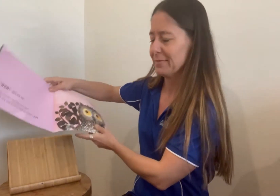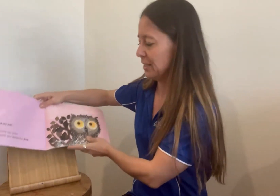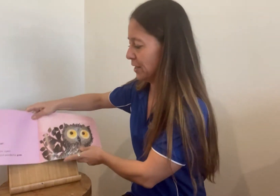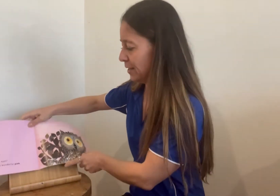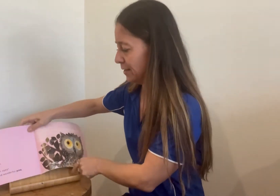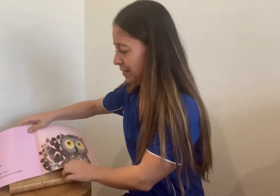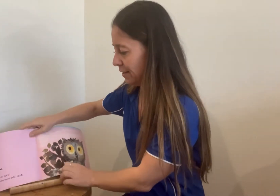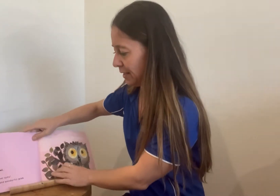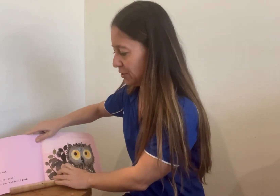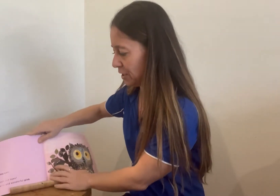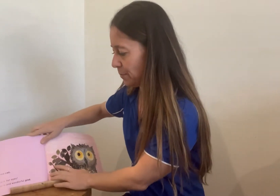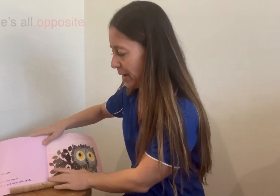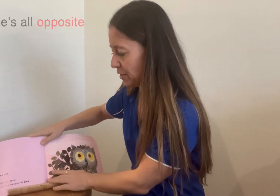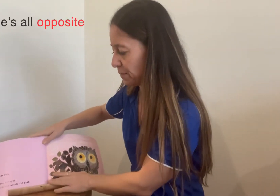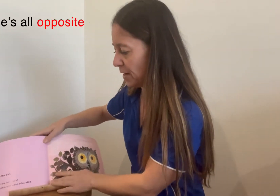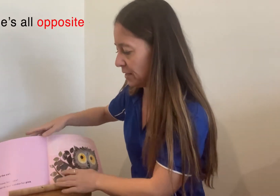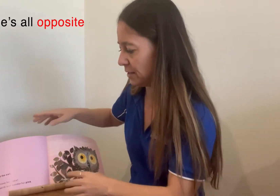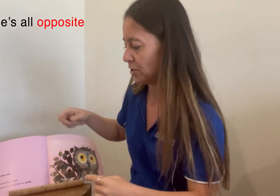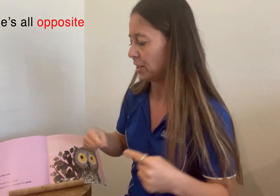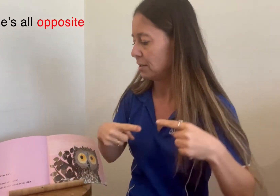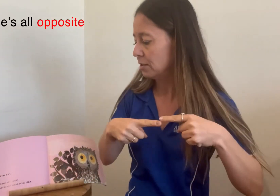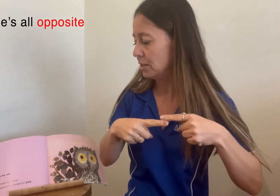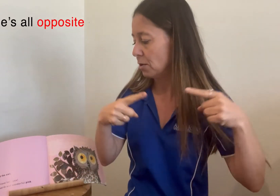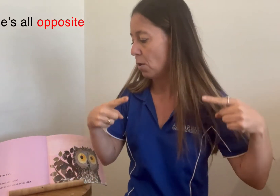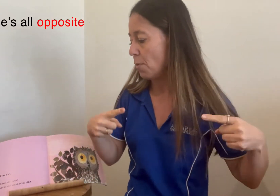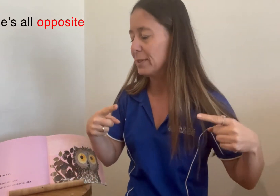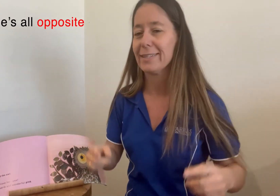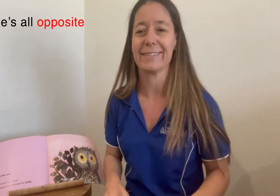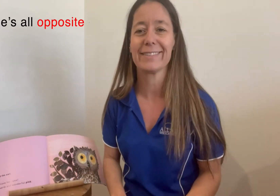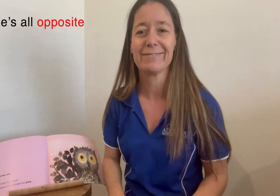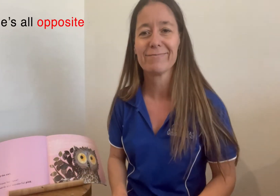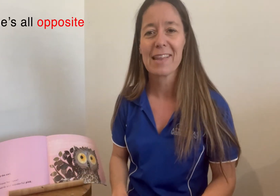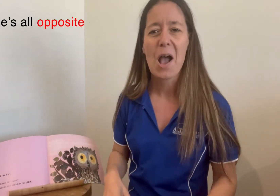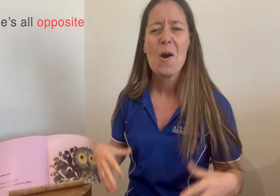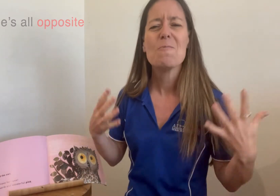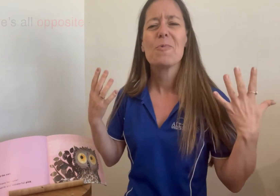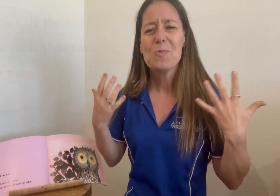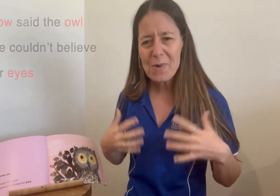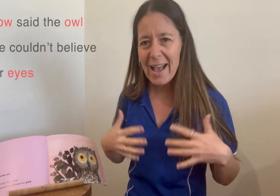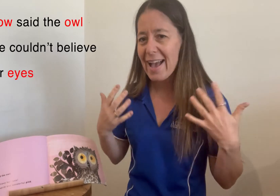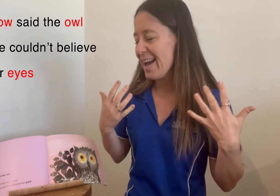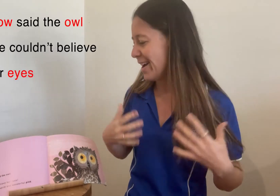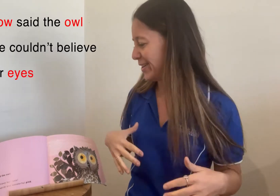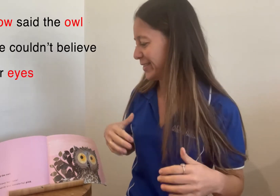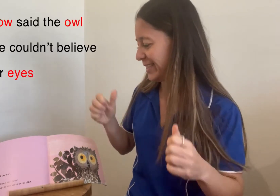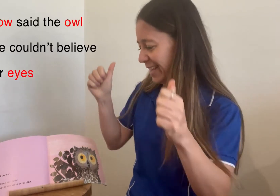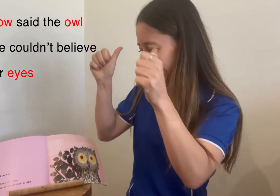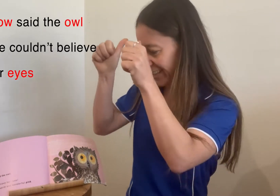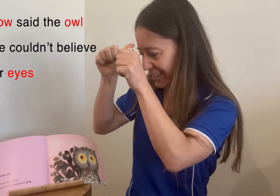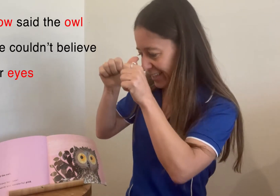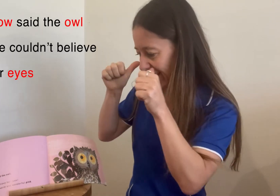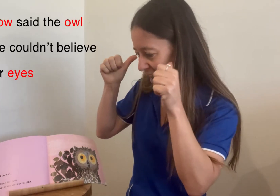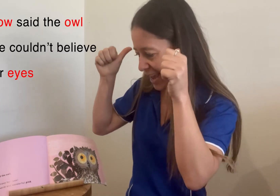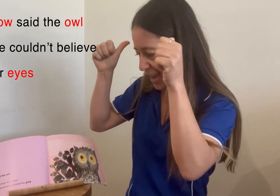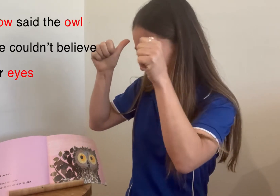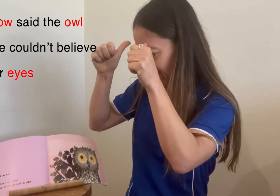I think she's back to front, isn't she? She's all opposite. Wow, said the owl.